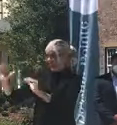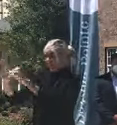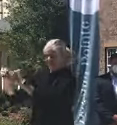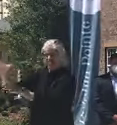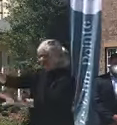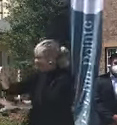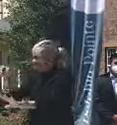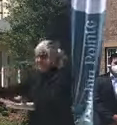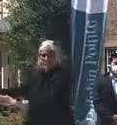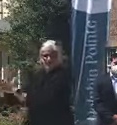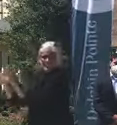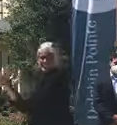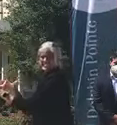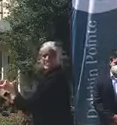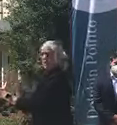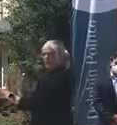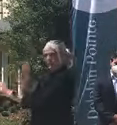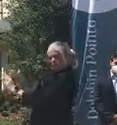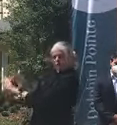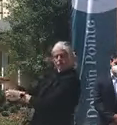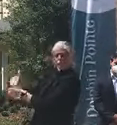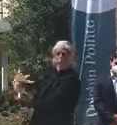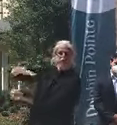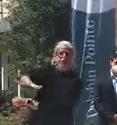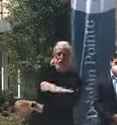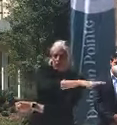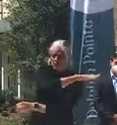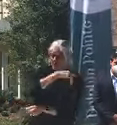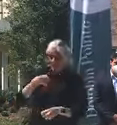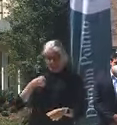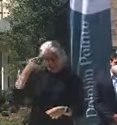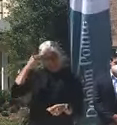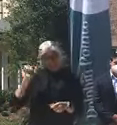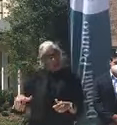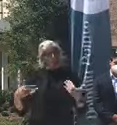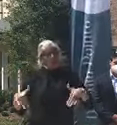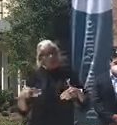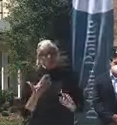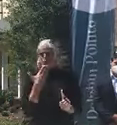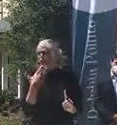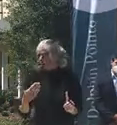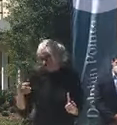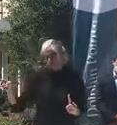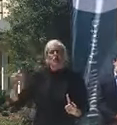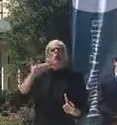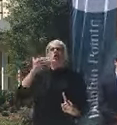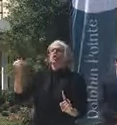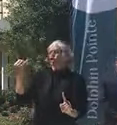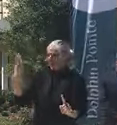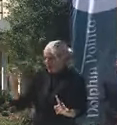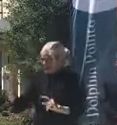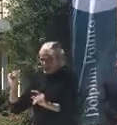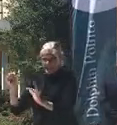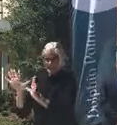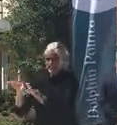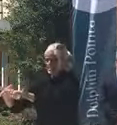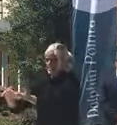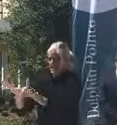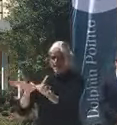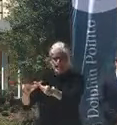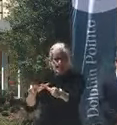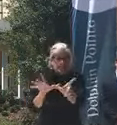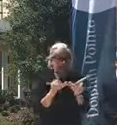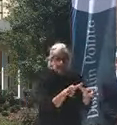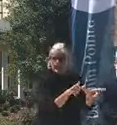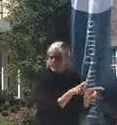throughout the facility. And we think that that's something that's been very, very effective at limiting some clusters where they've been found, particularly in